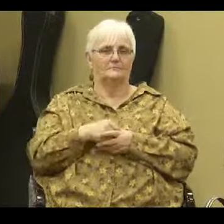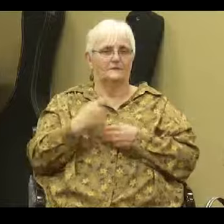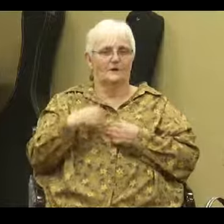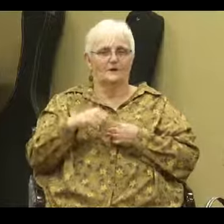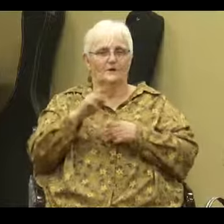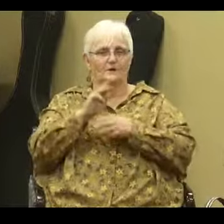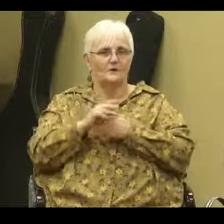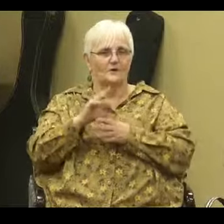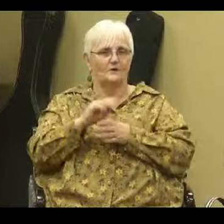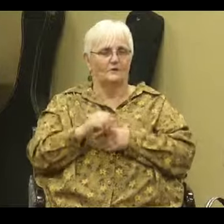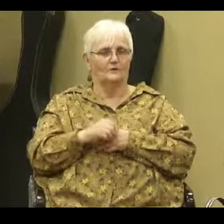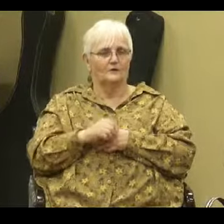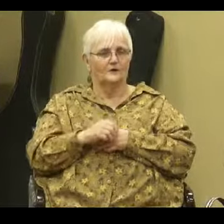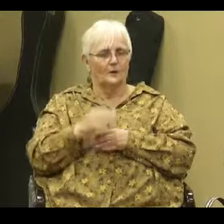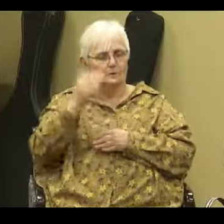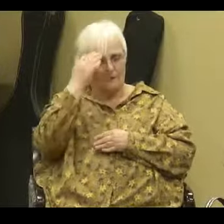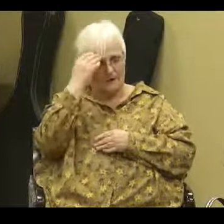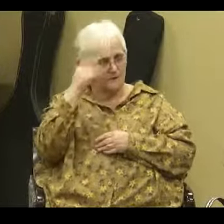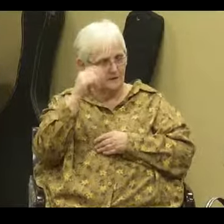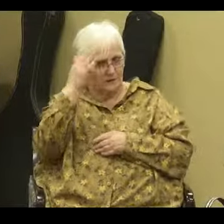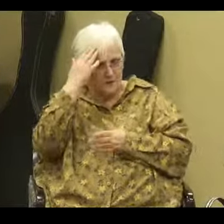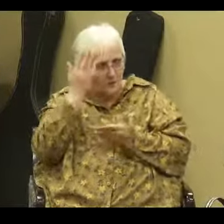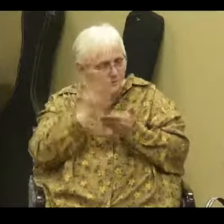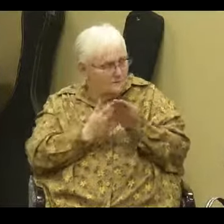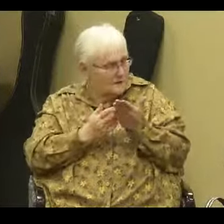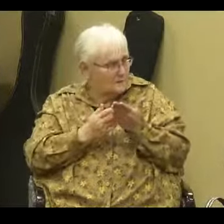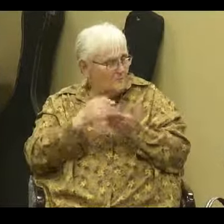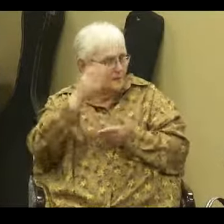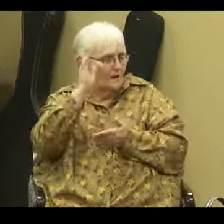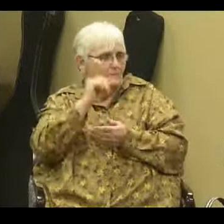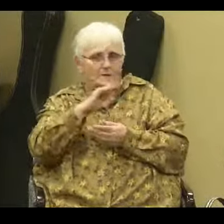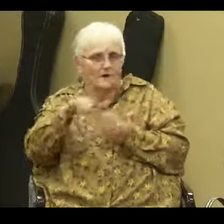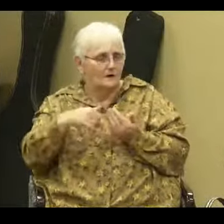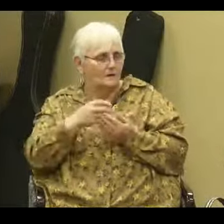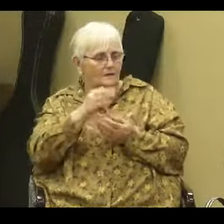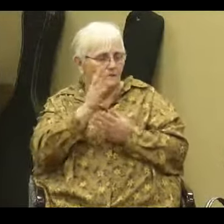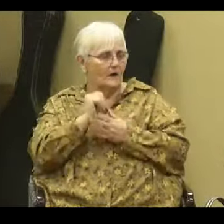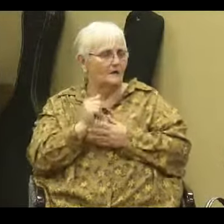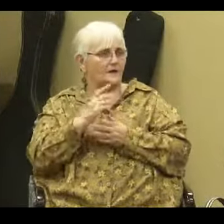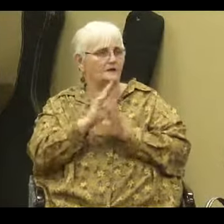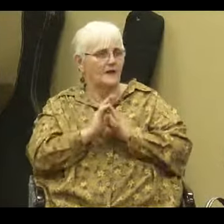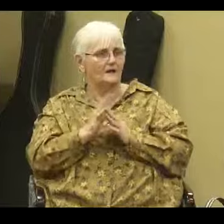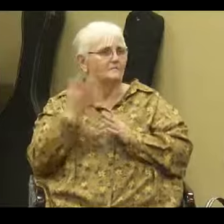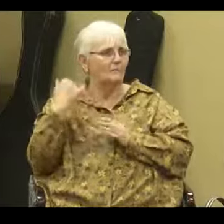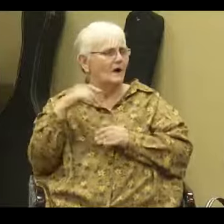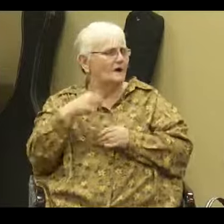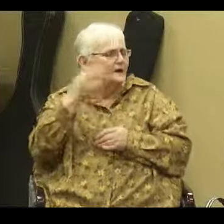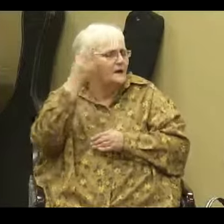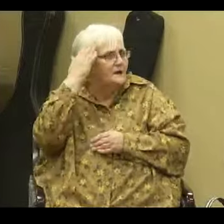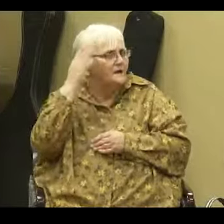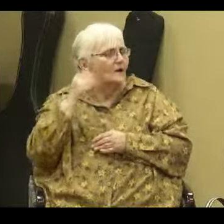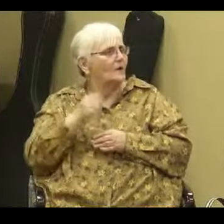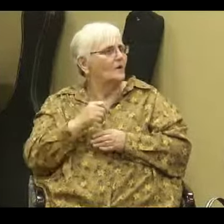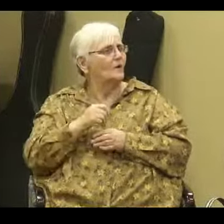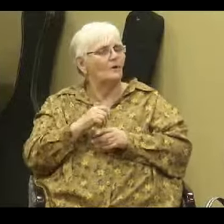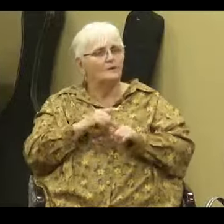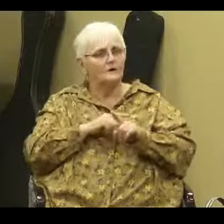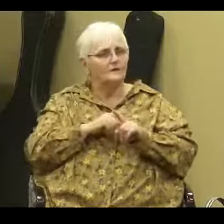your intellect because you can know some of God but not all of God and as I asked earlier how do you know what are the things you can know and